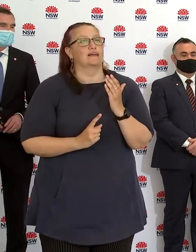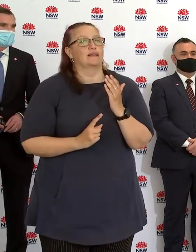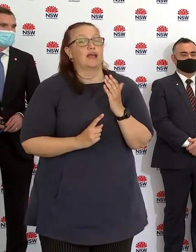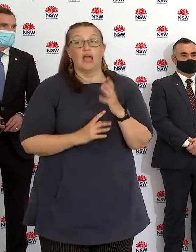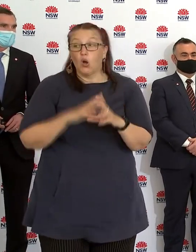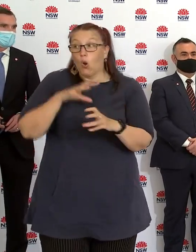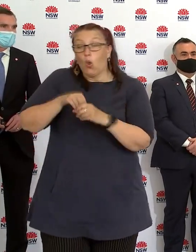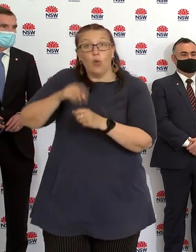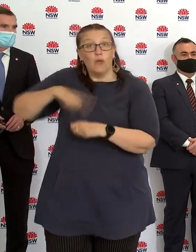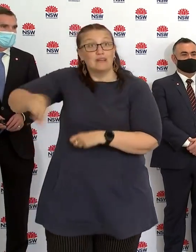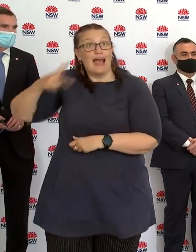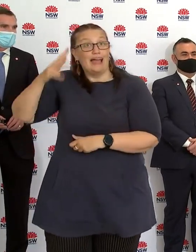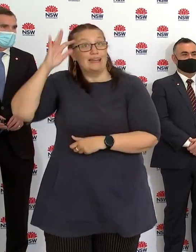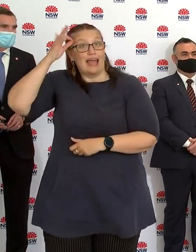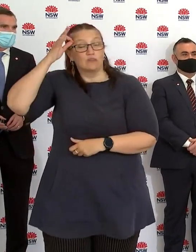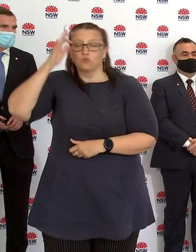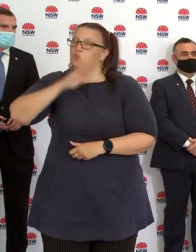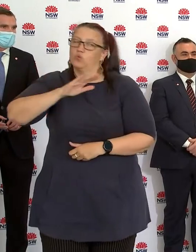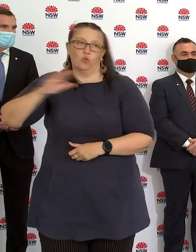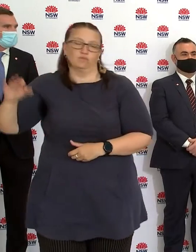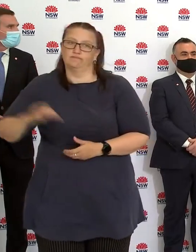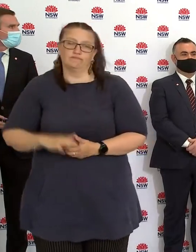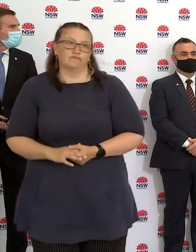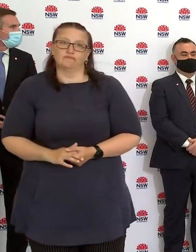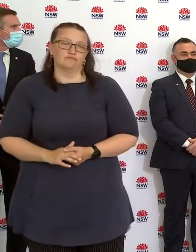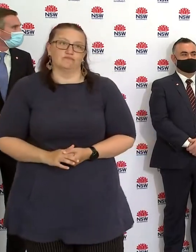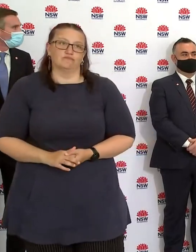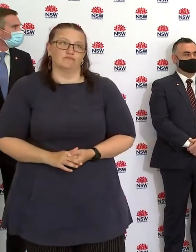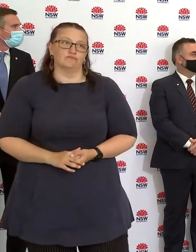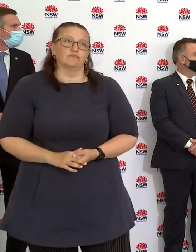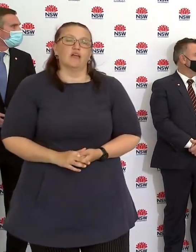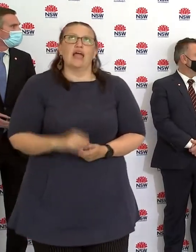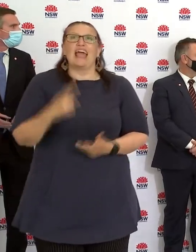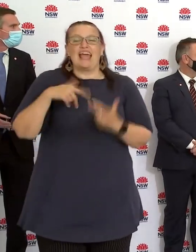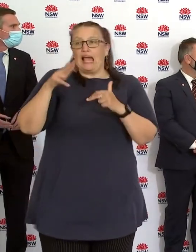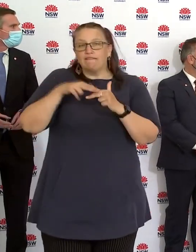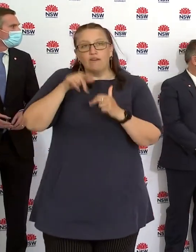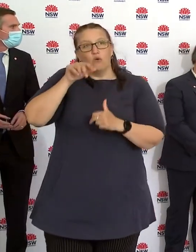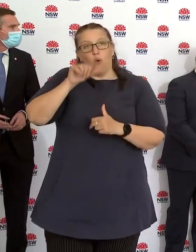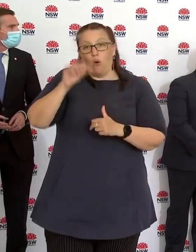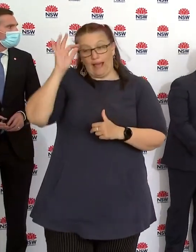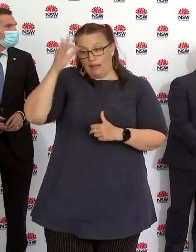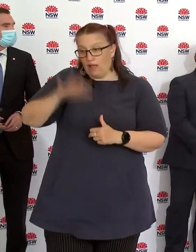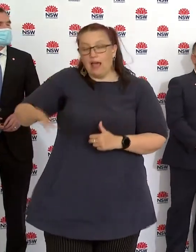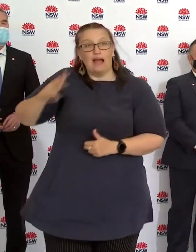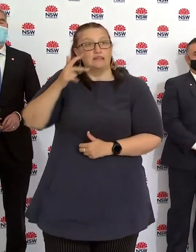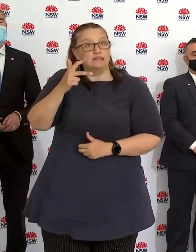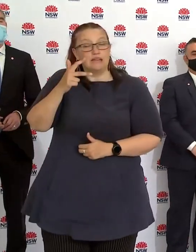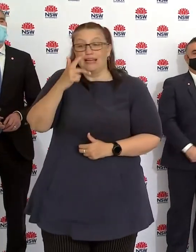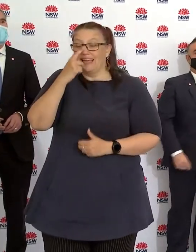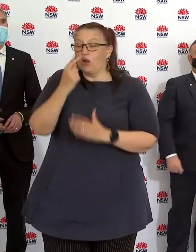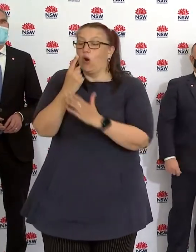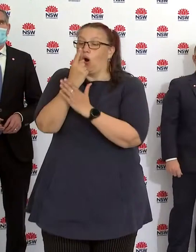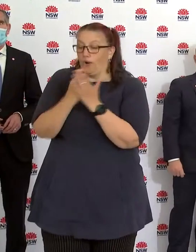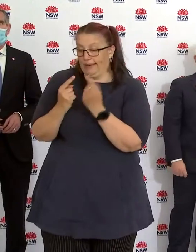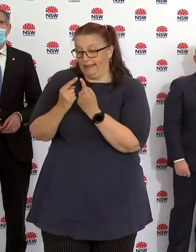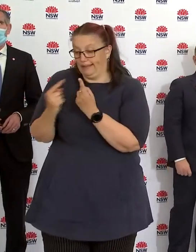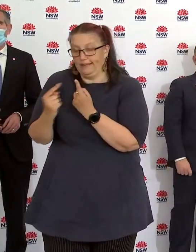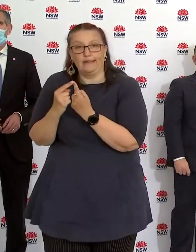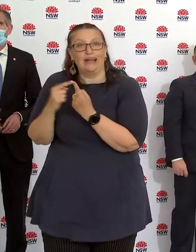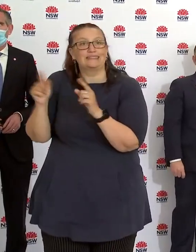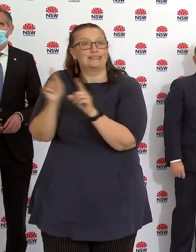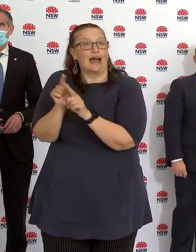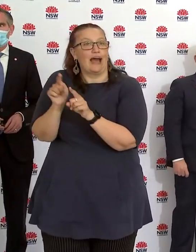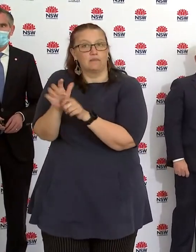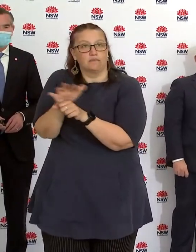areas. If you're within those eight local government areas, it has to be somebody within your local government area or within that 10km distance. But if you live